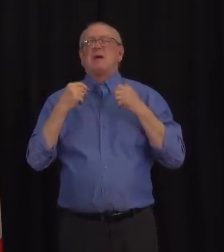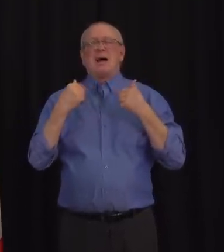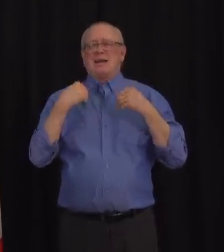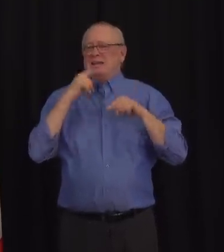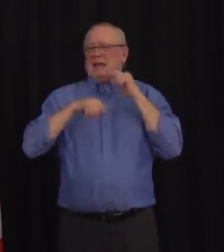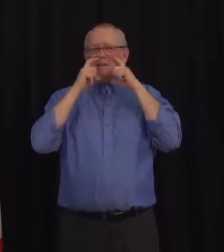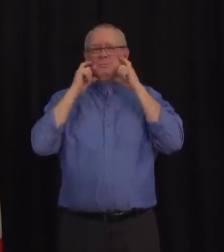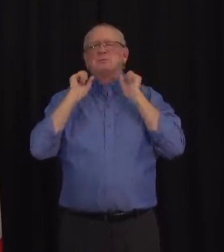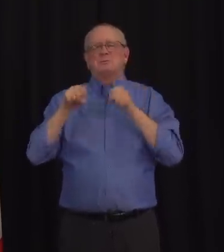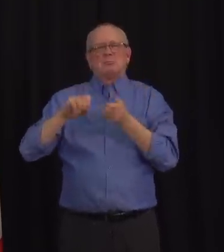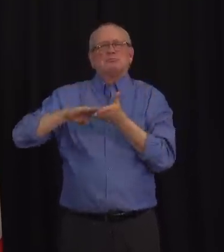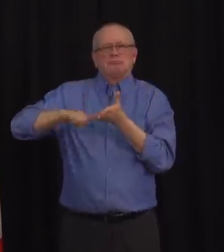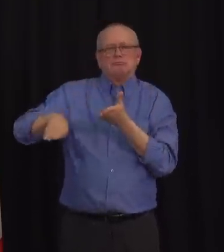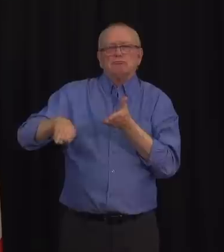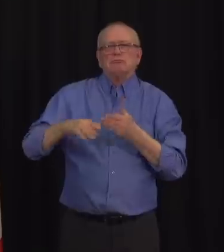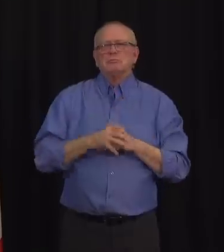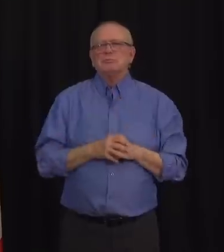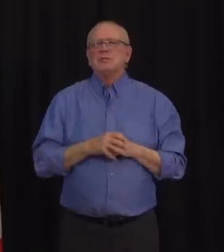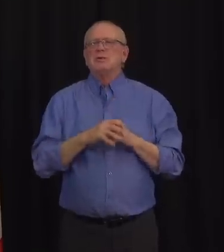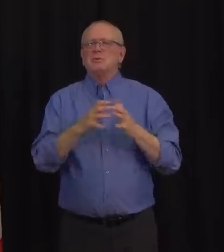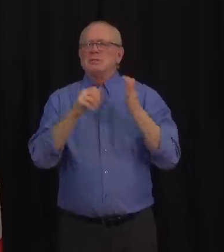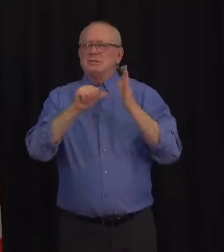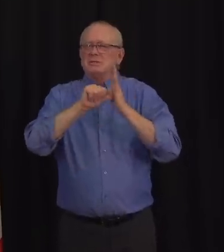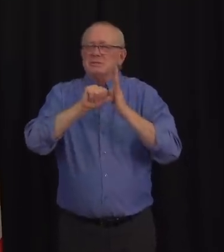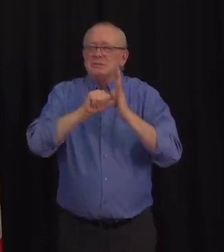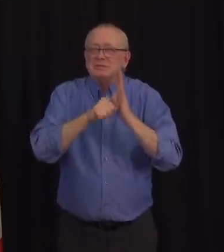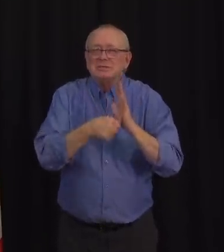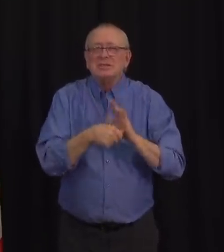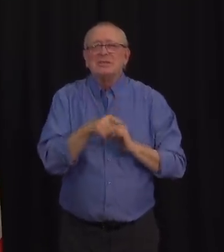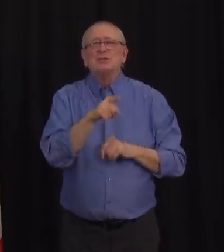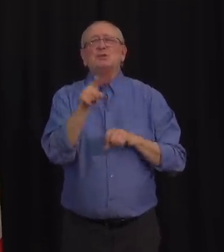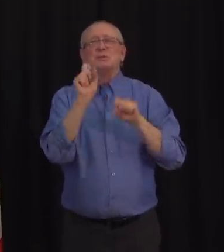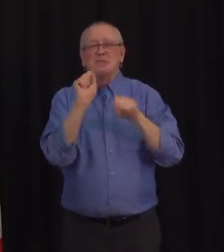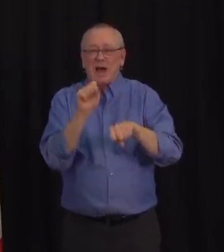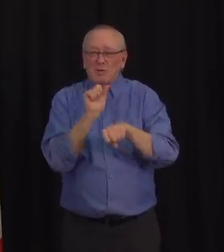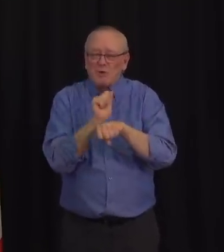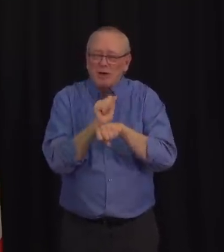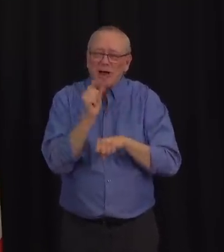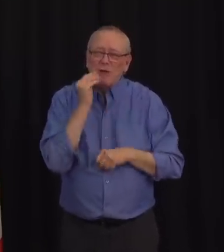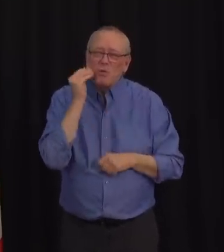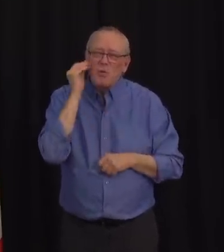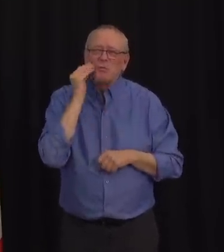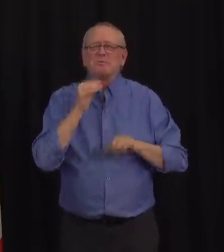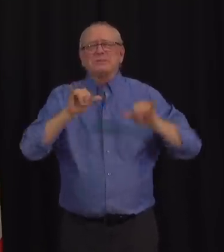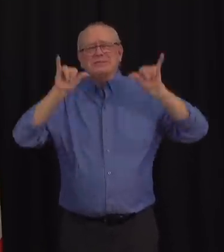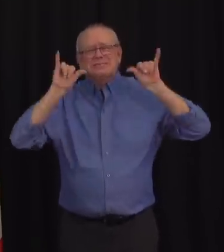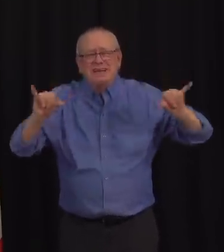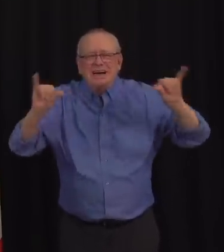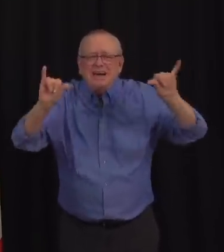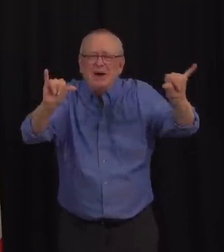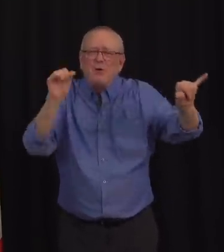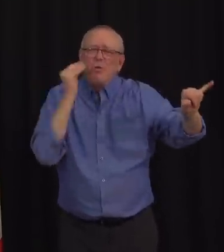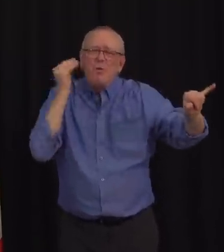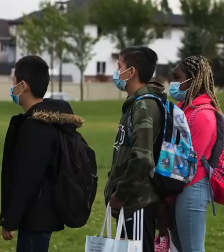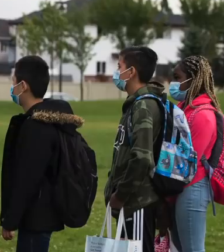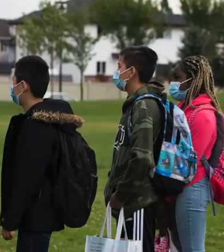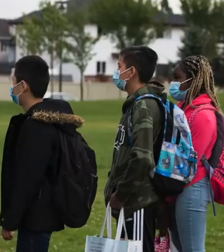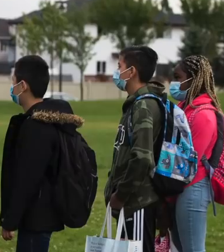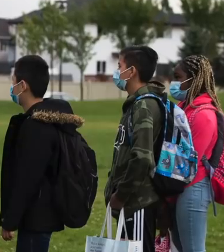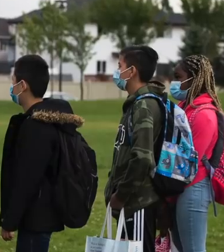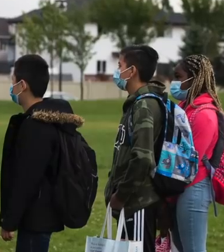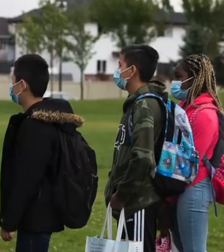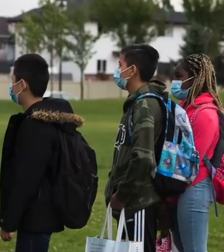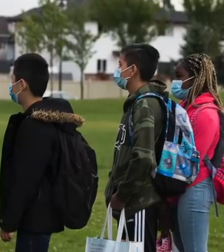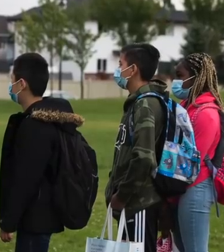Premier said. If you can work from home, you should work from home. Turning to education, after careful consideration,